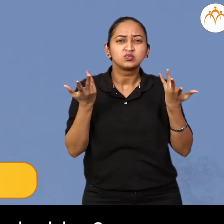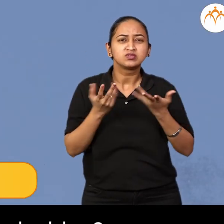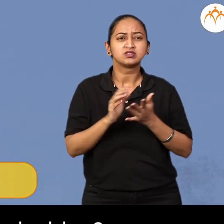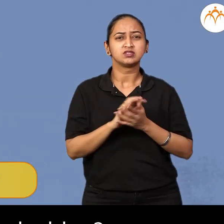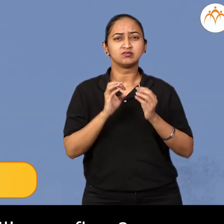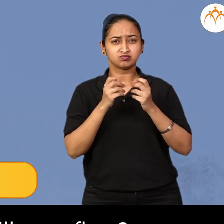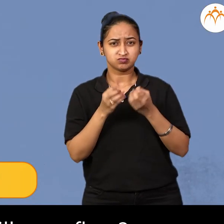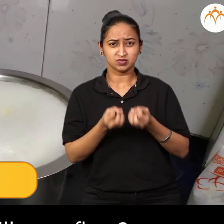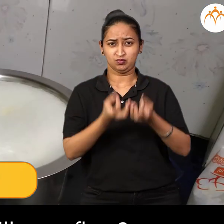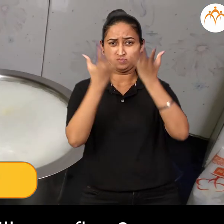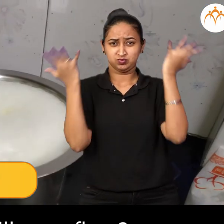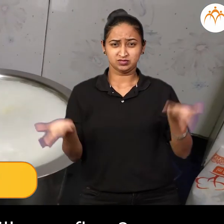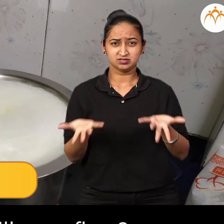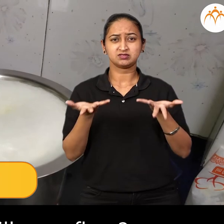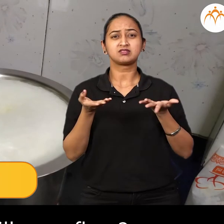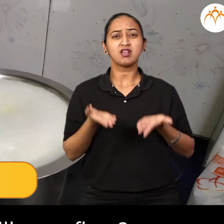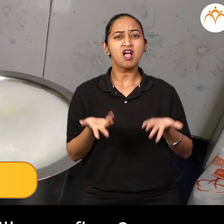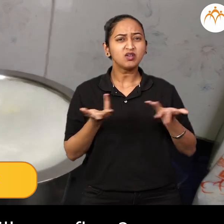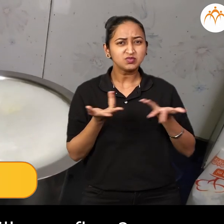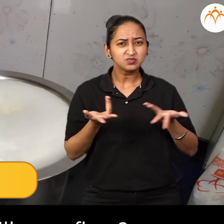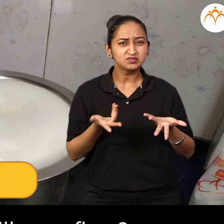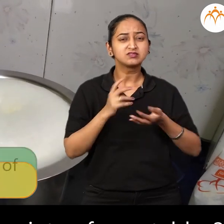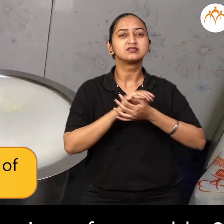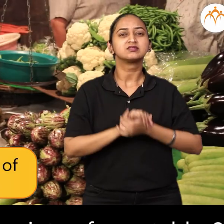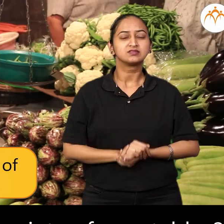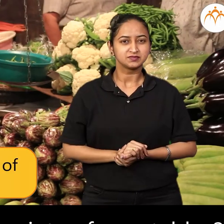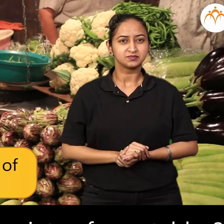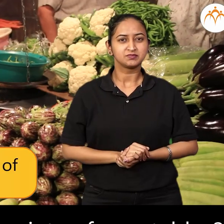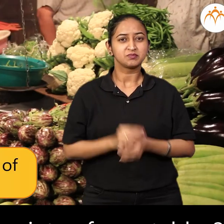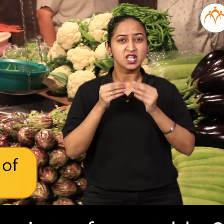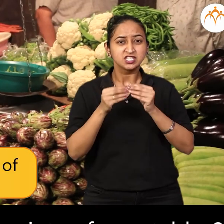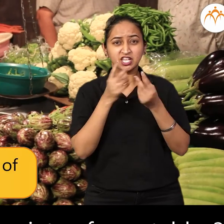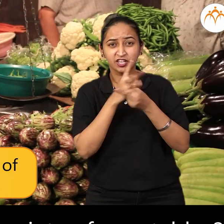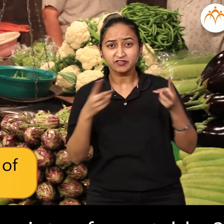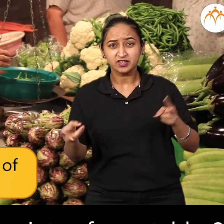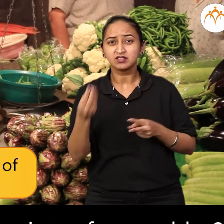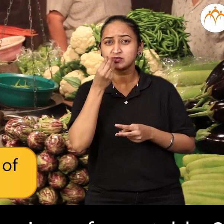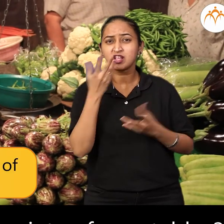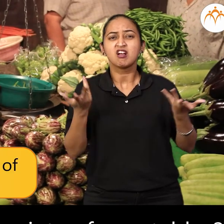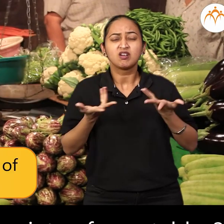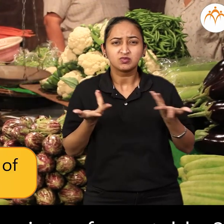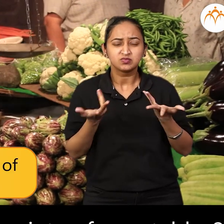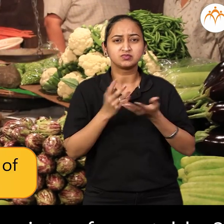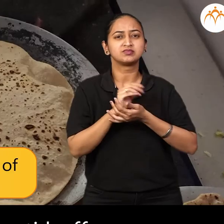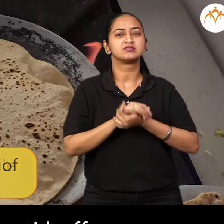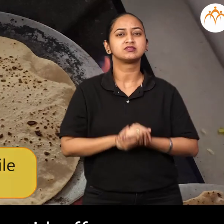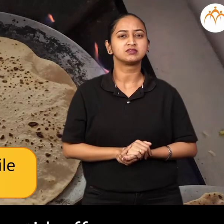Why does milk overflow? Why should we eat a variety of vegetables? Why does